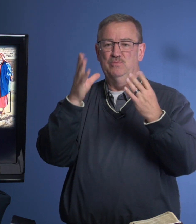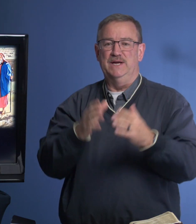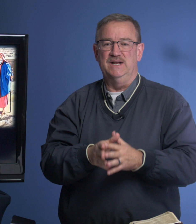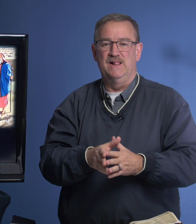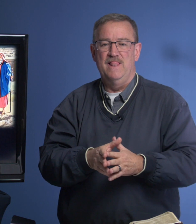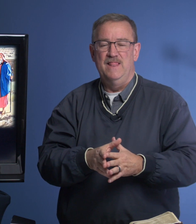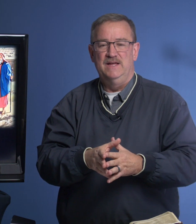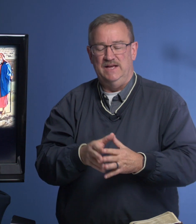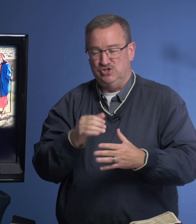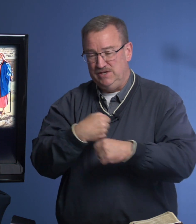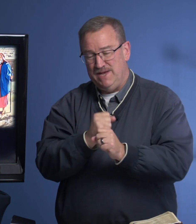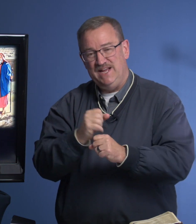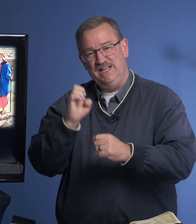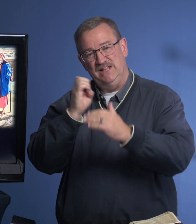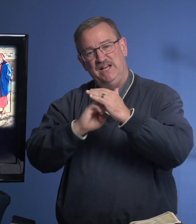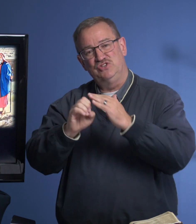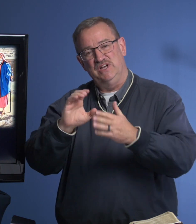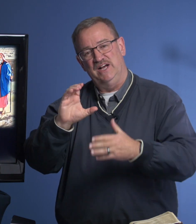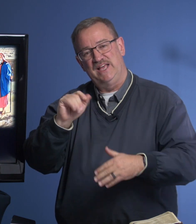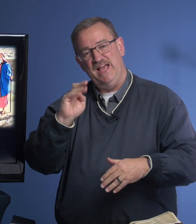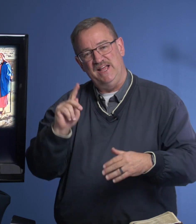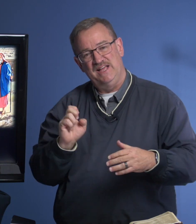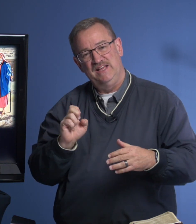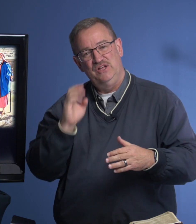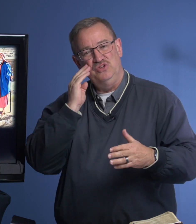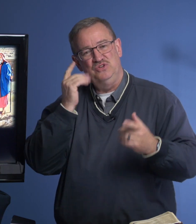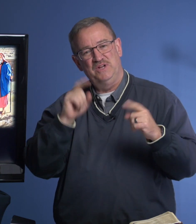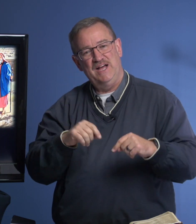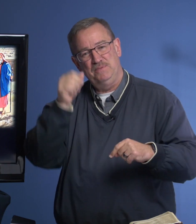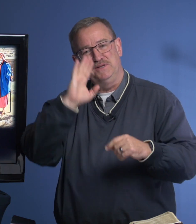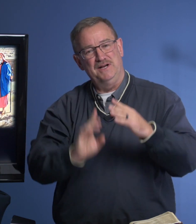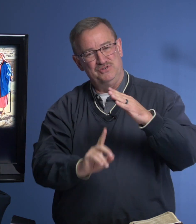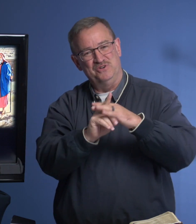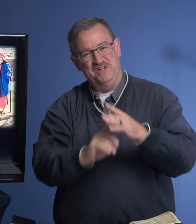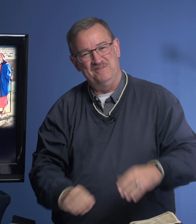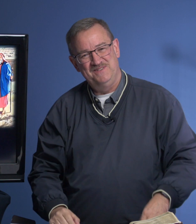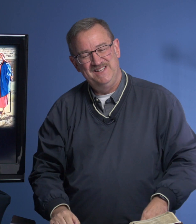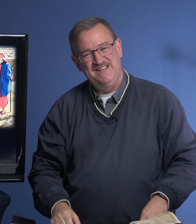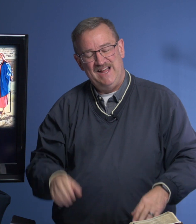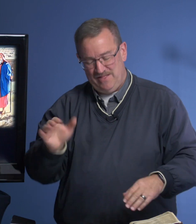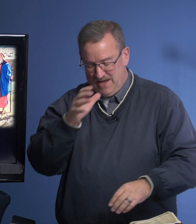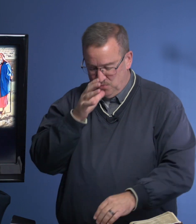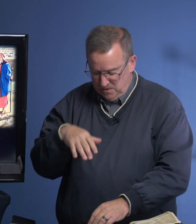obeyed. And she made Elijah a cake, and you know happened? God showed up. And that woman